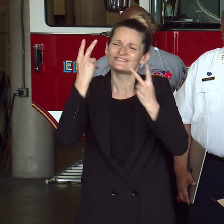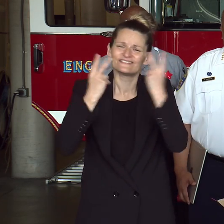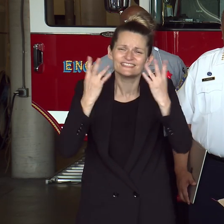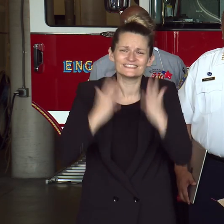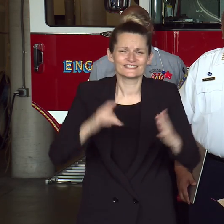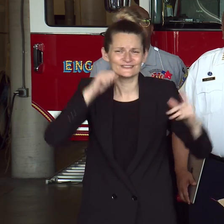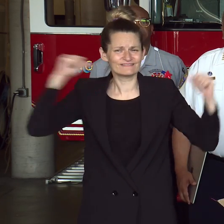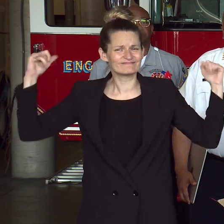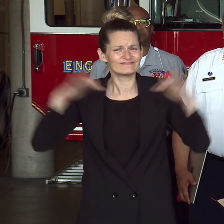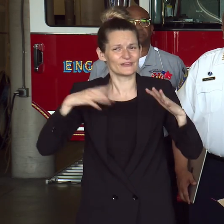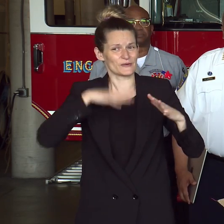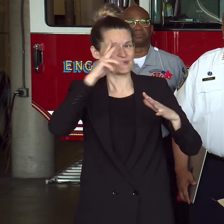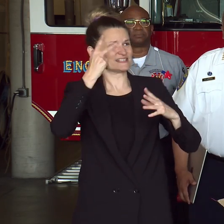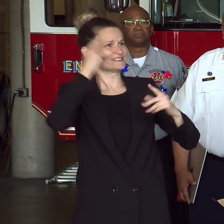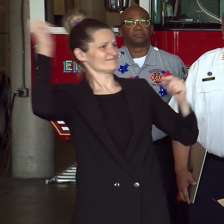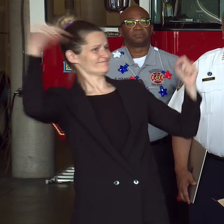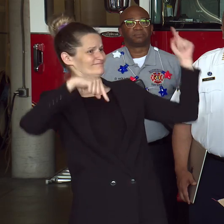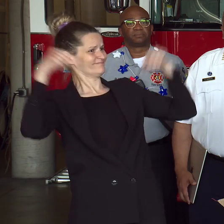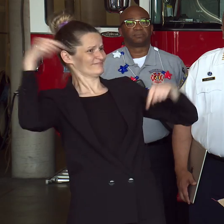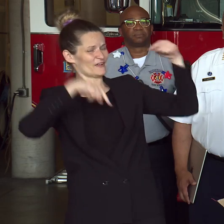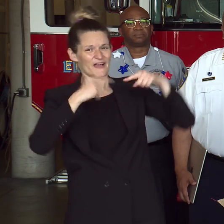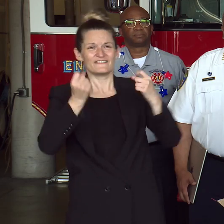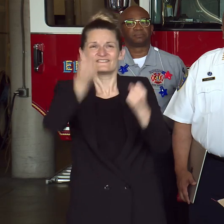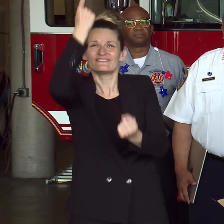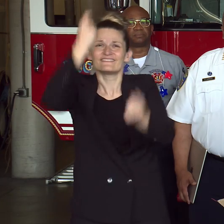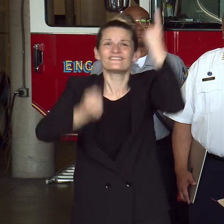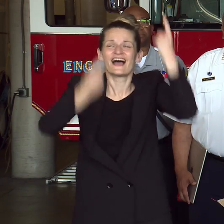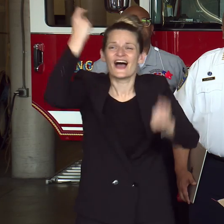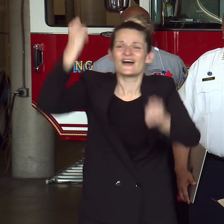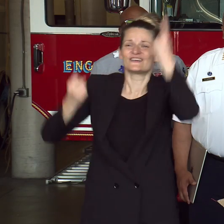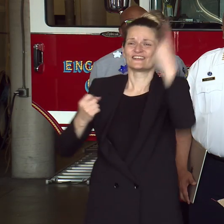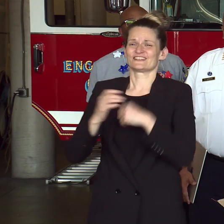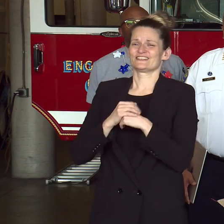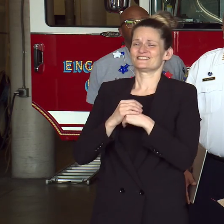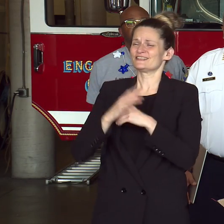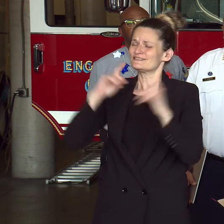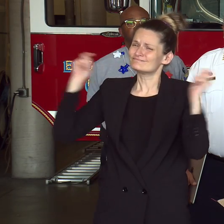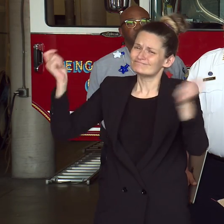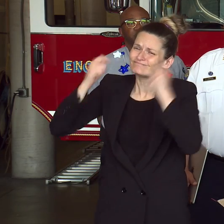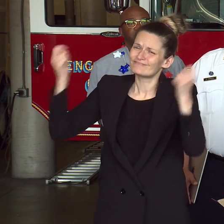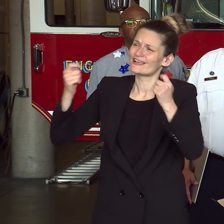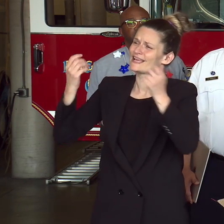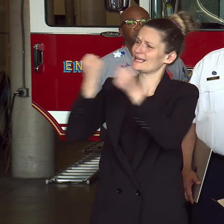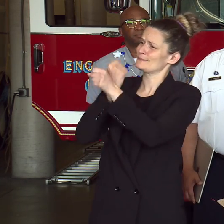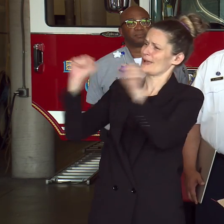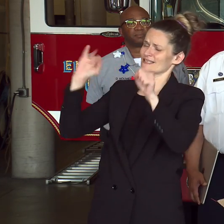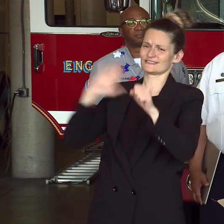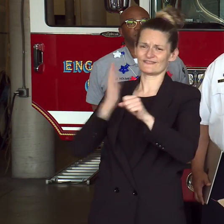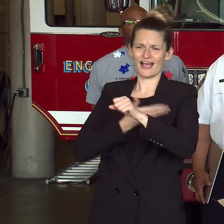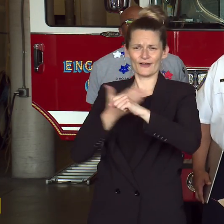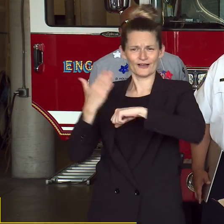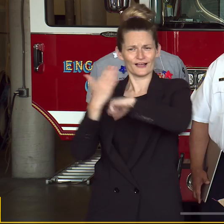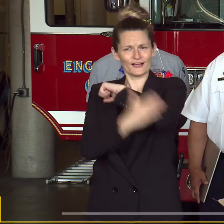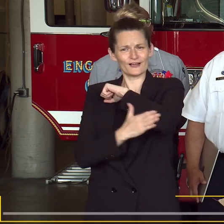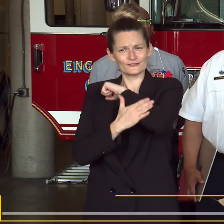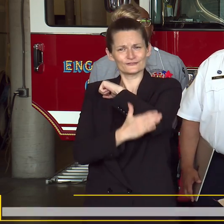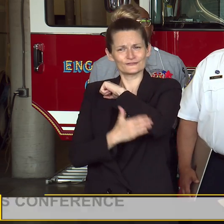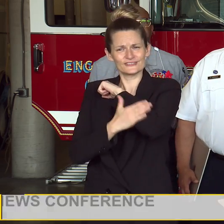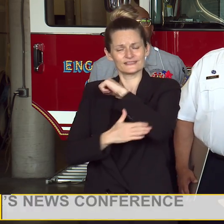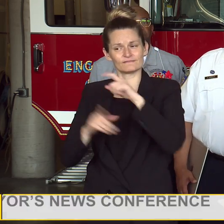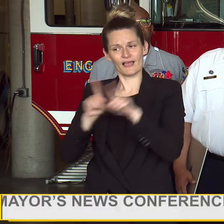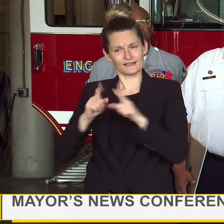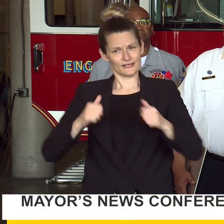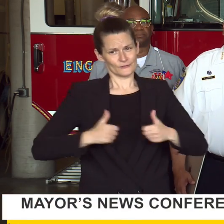bursting in the air, celebrating the independence of our country. And as residents are celebrating, it is